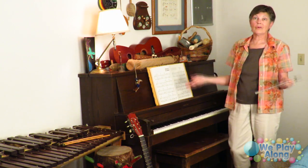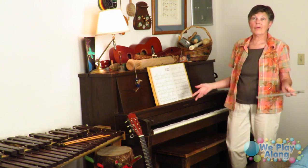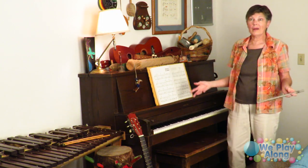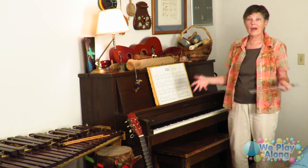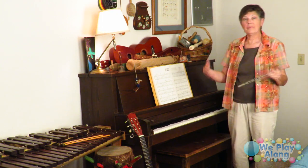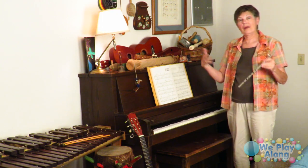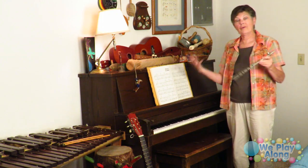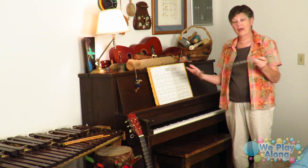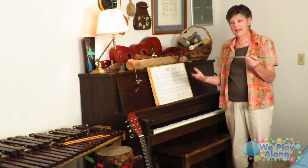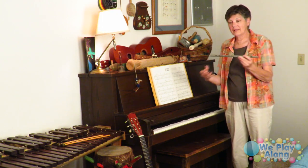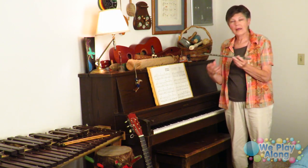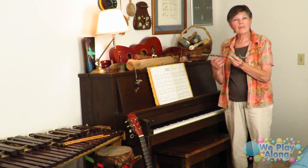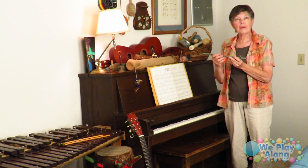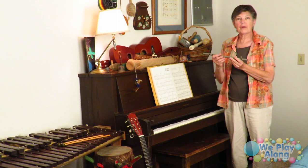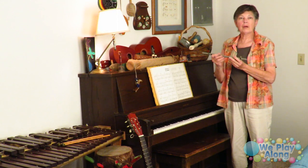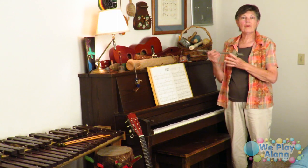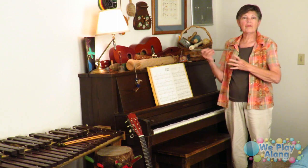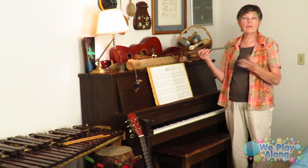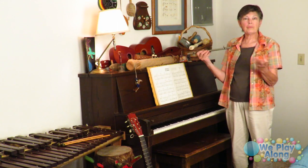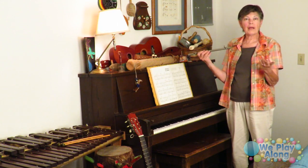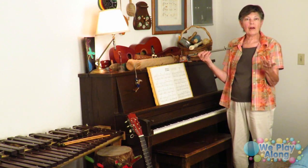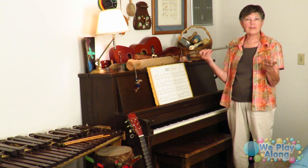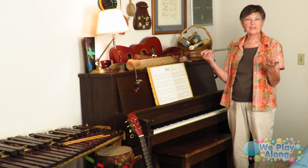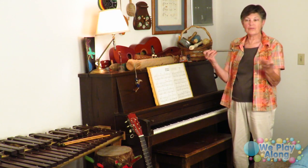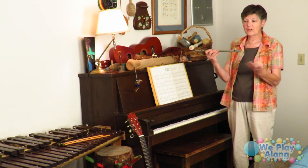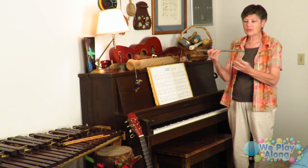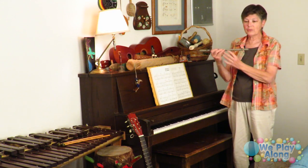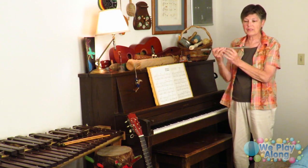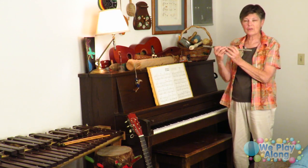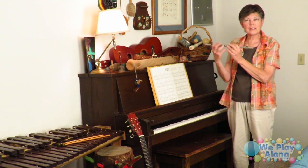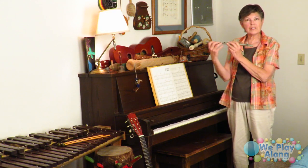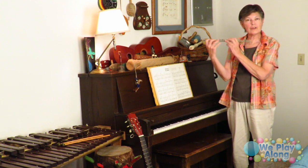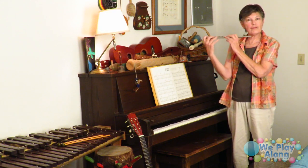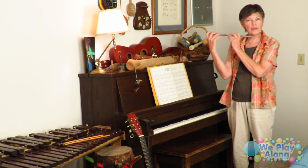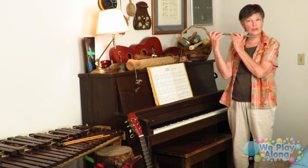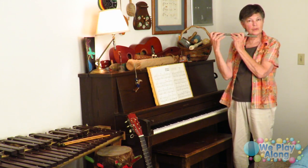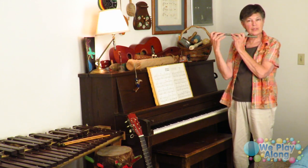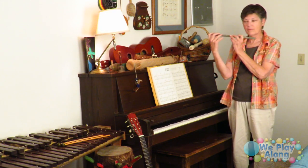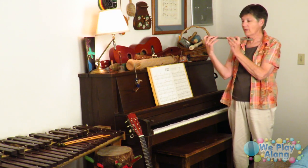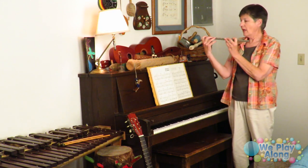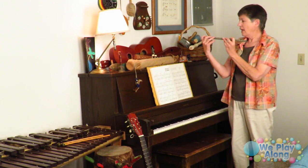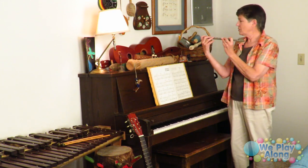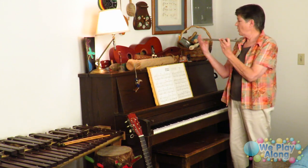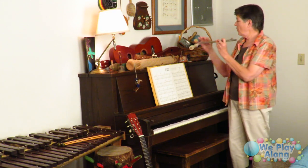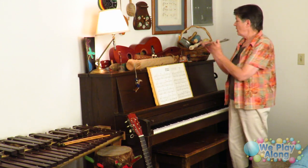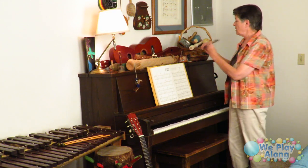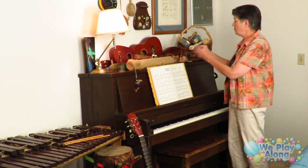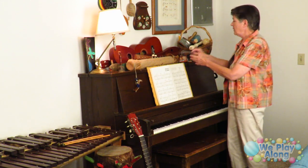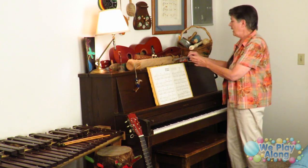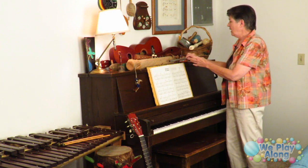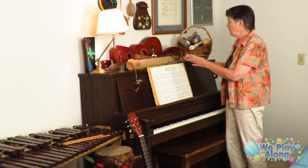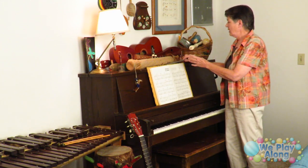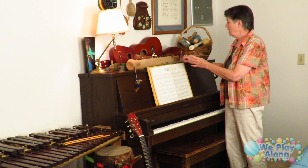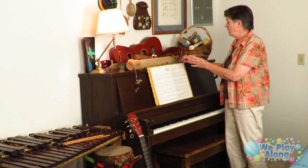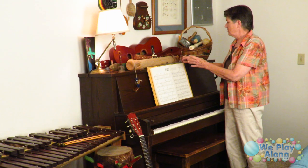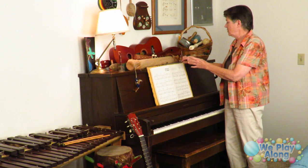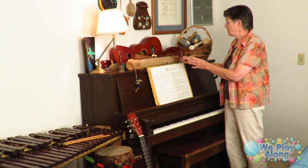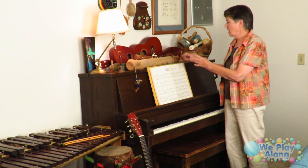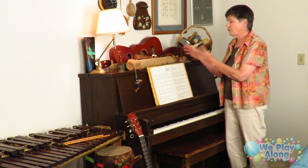were growing up and now grandkids they would come over they would play all these different instruments so this is a flute so to play do the sign